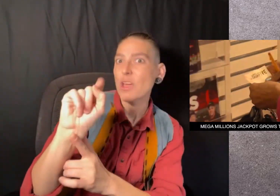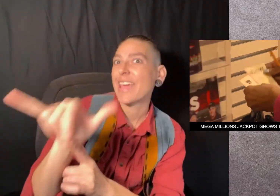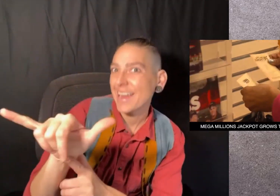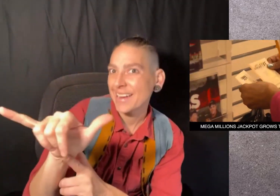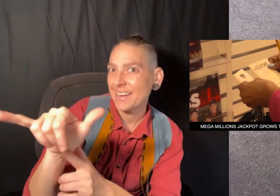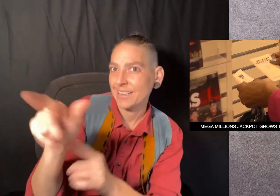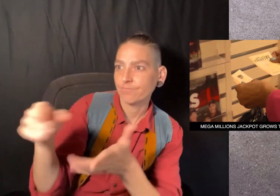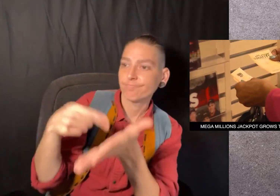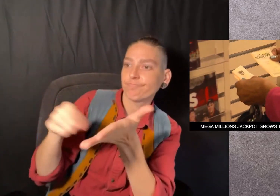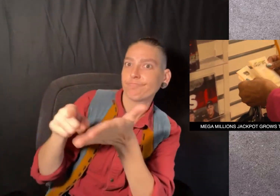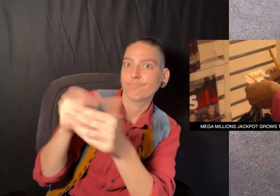years.